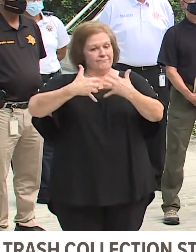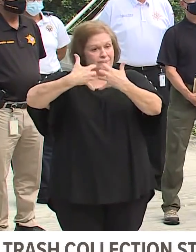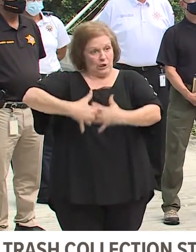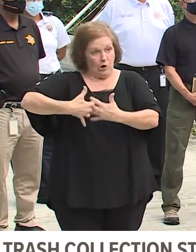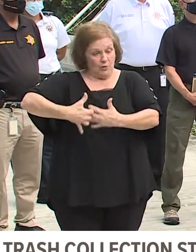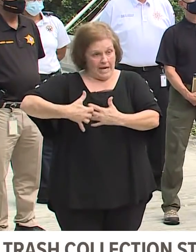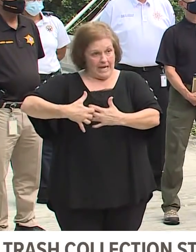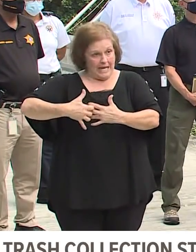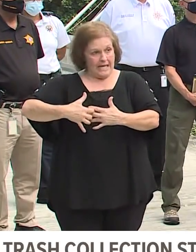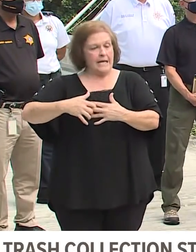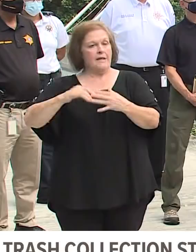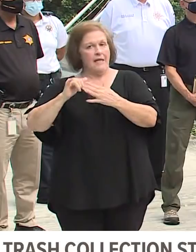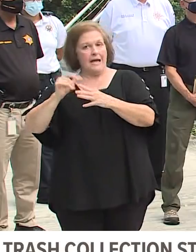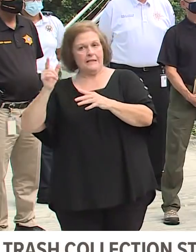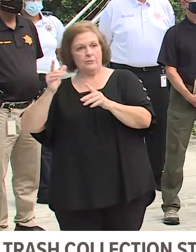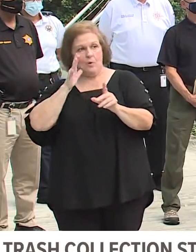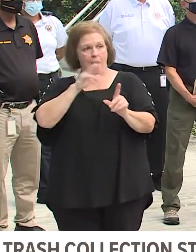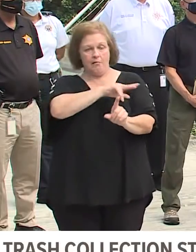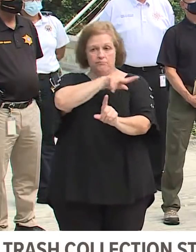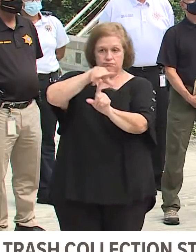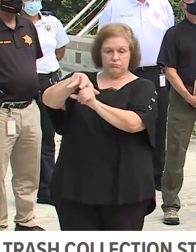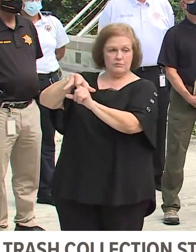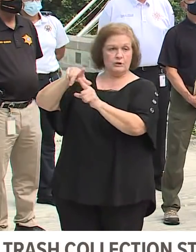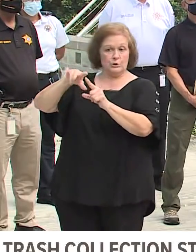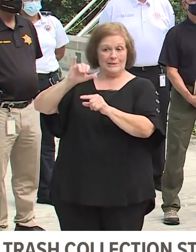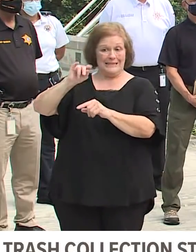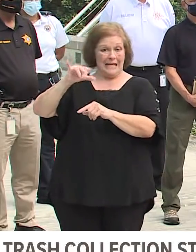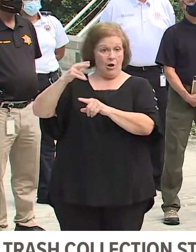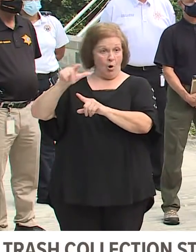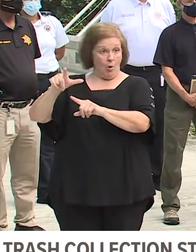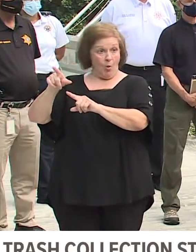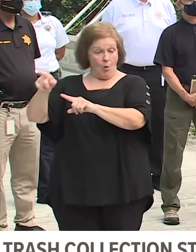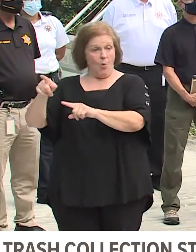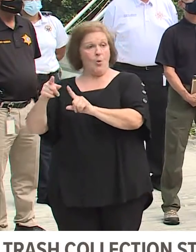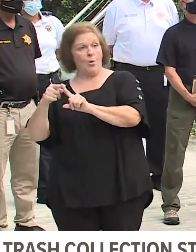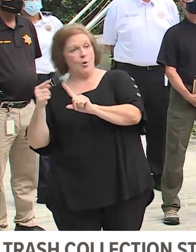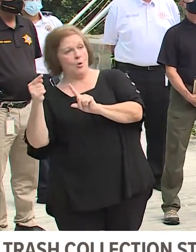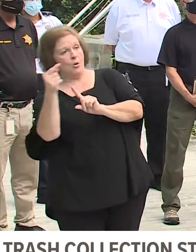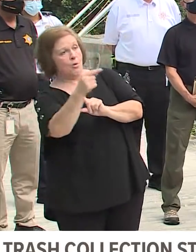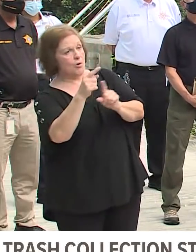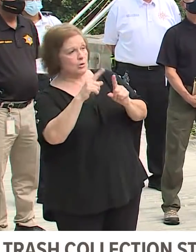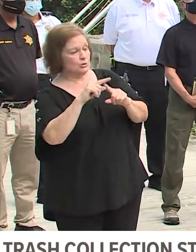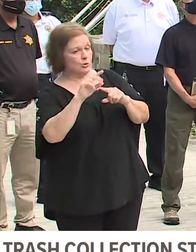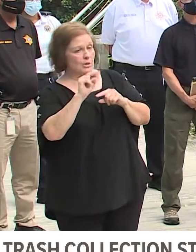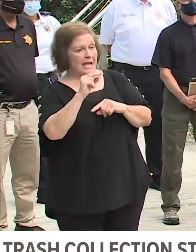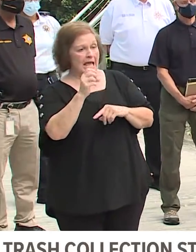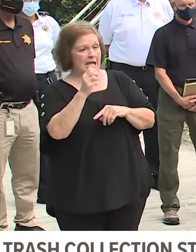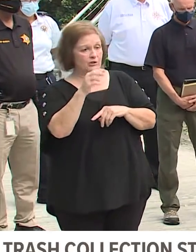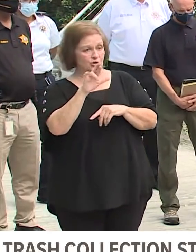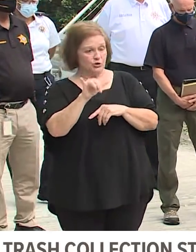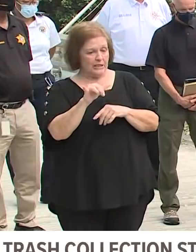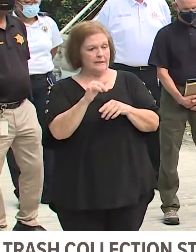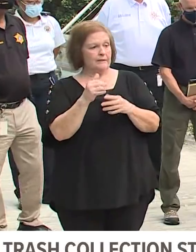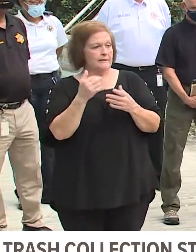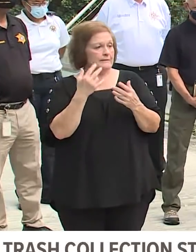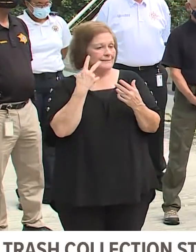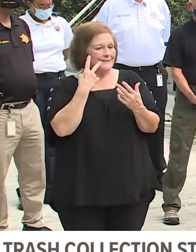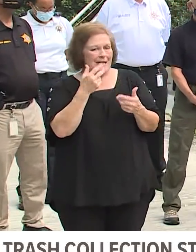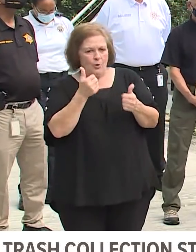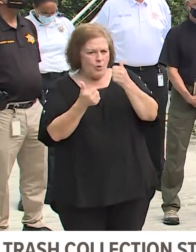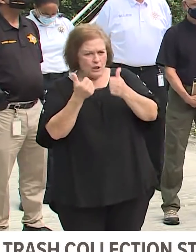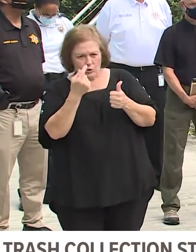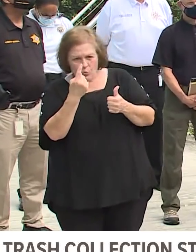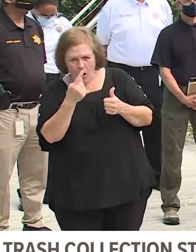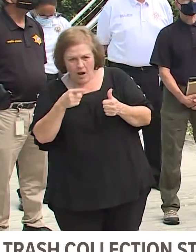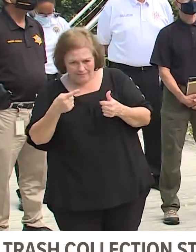which is getting wired to City Hall and it's kind of a race between energy and the generator to see which one will come